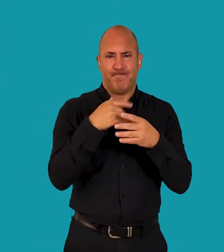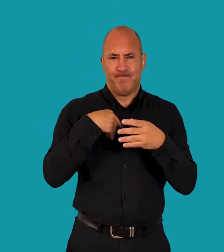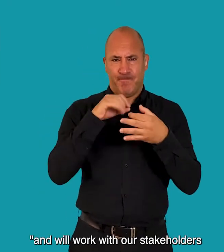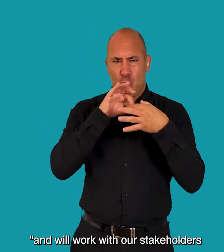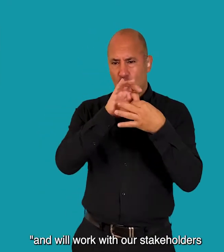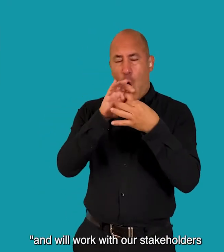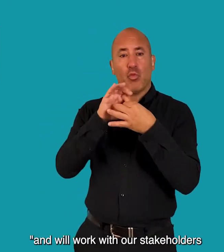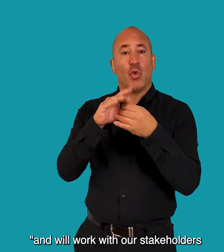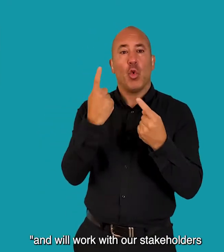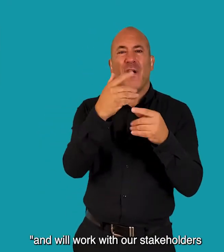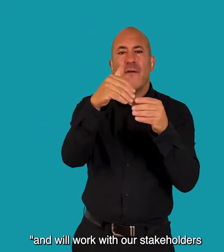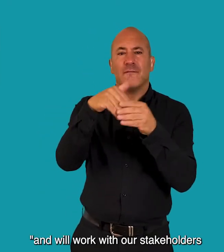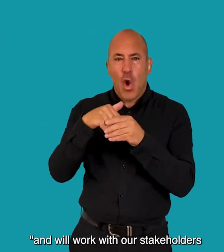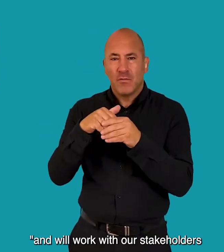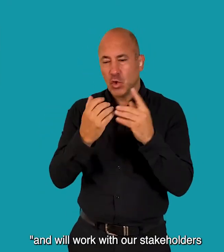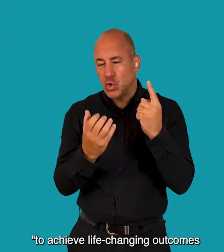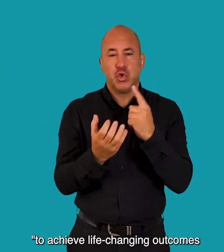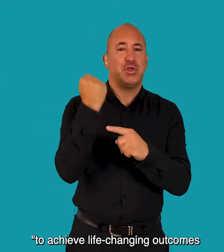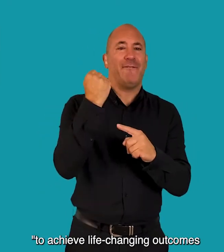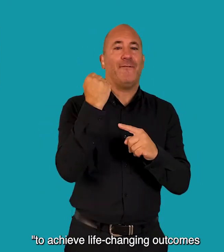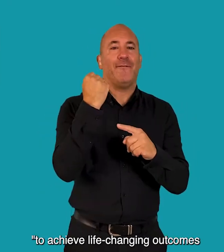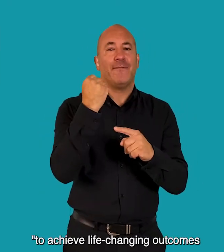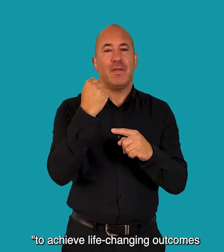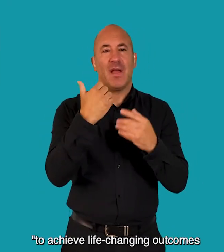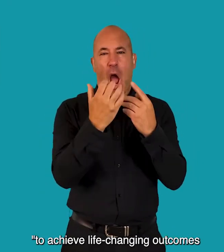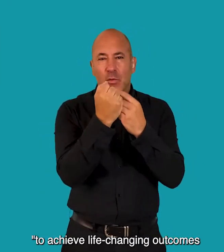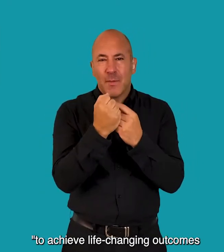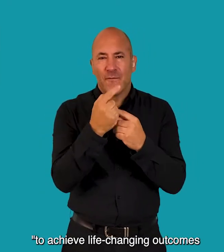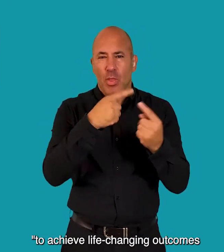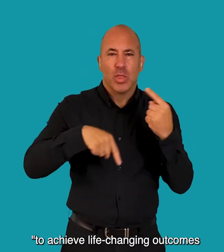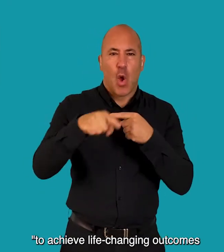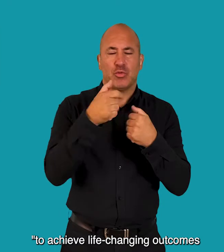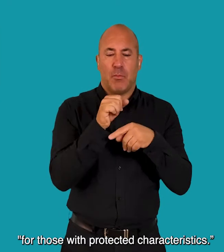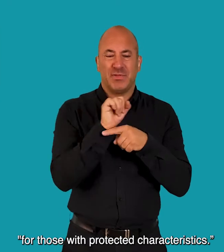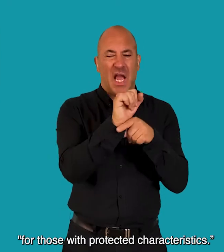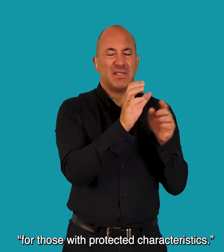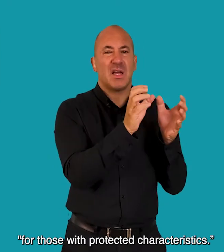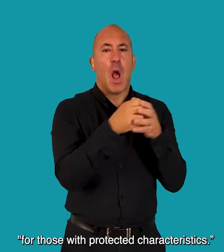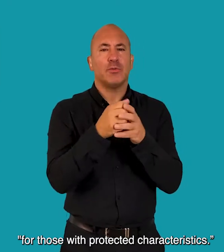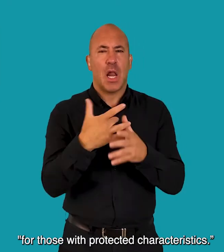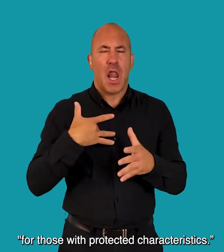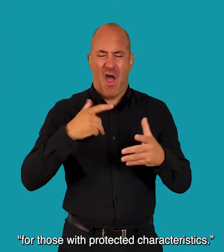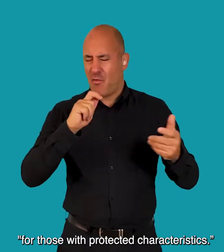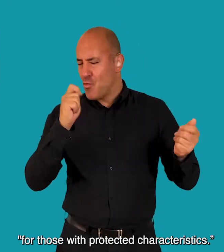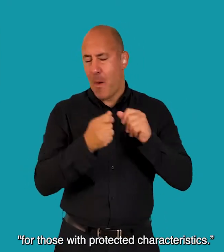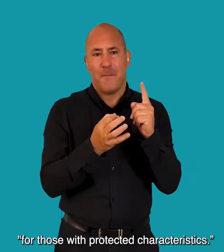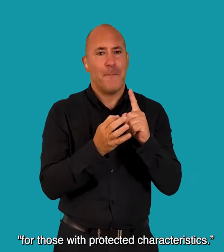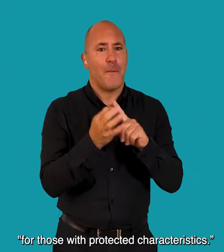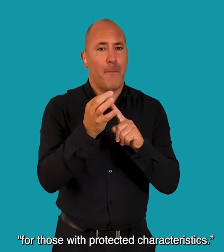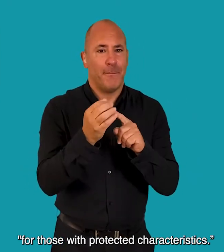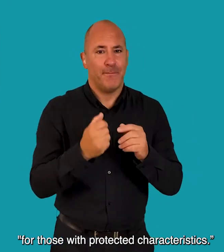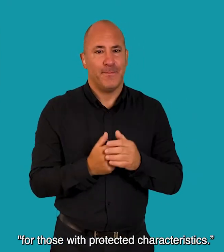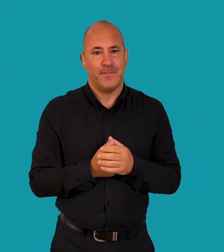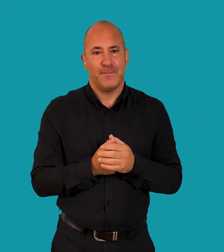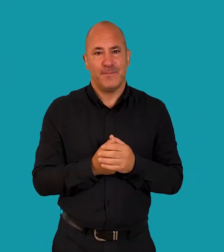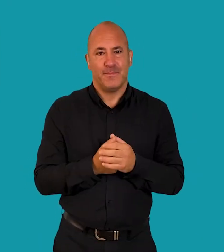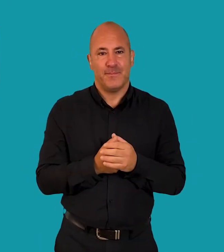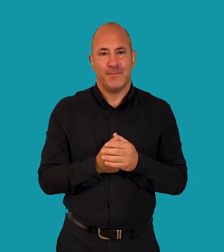And will work with our stakeholders to achieve life changing outcomes for those with protected characteristics